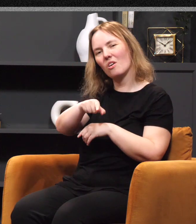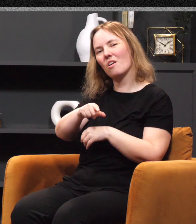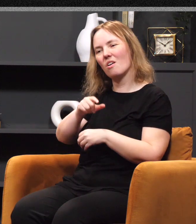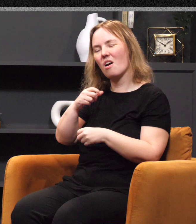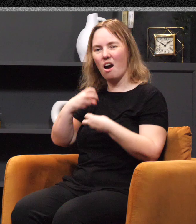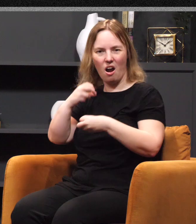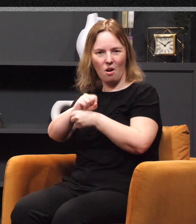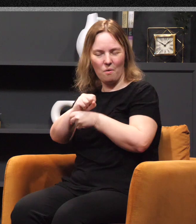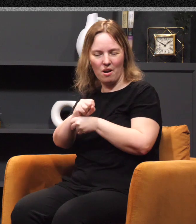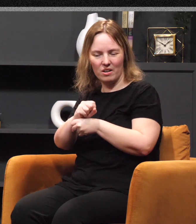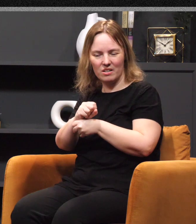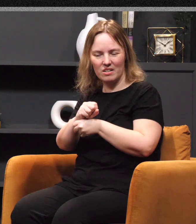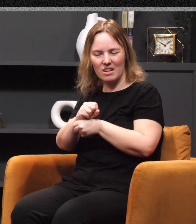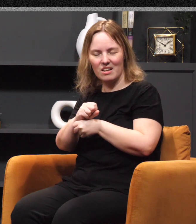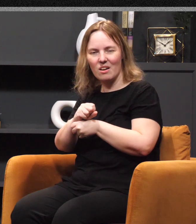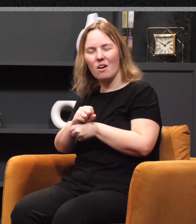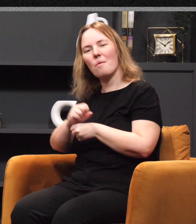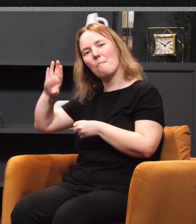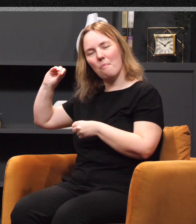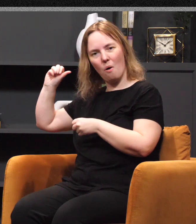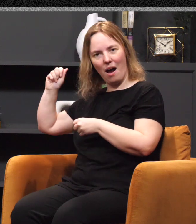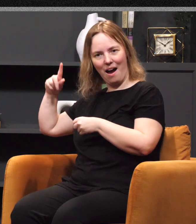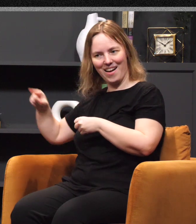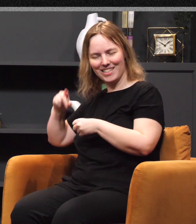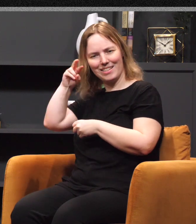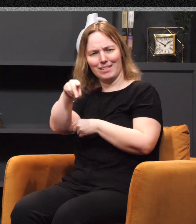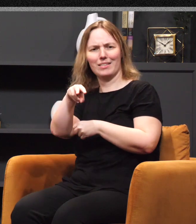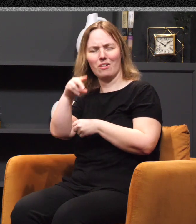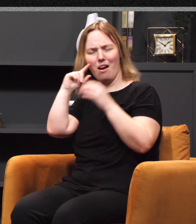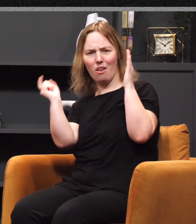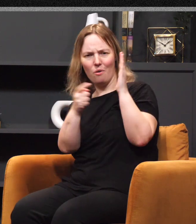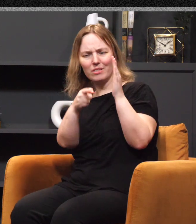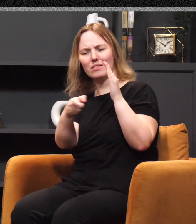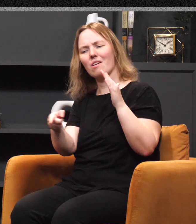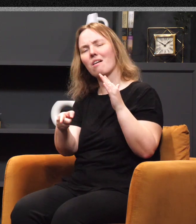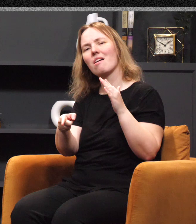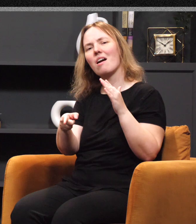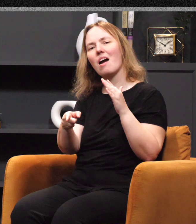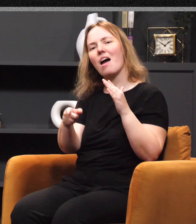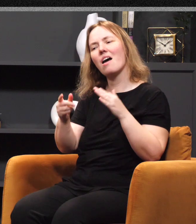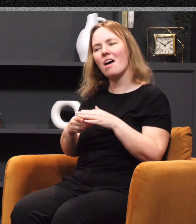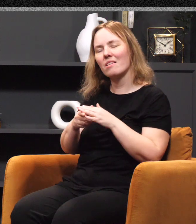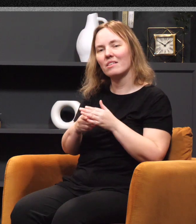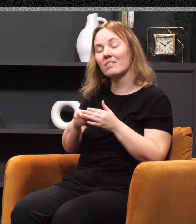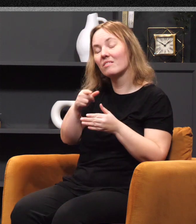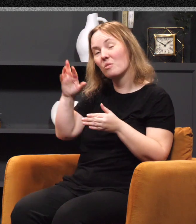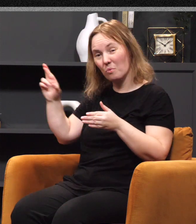who takes her as his wife, and Ruth actually becomes one of the five women that are listed in the genealogy that leads to